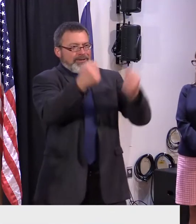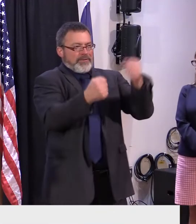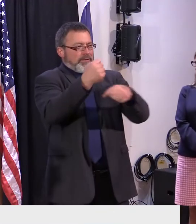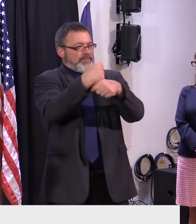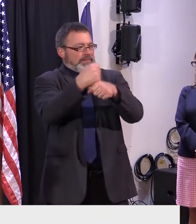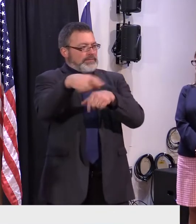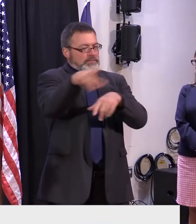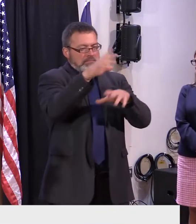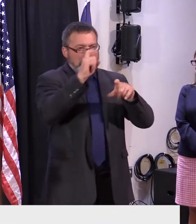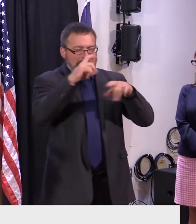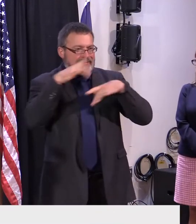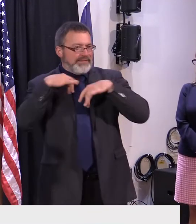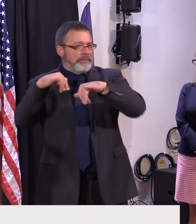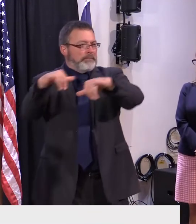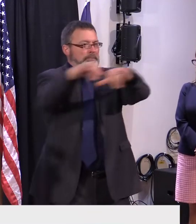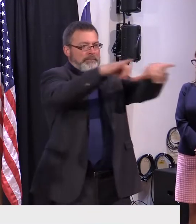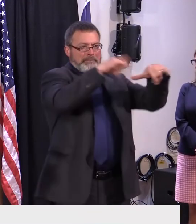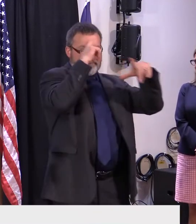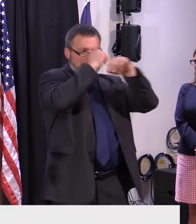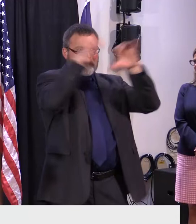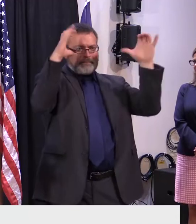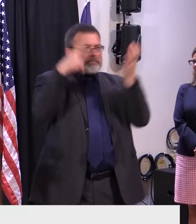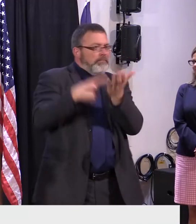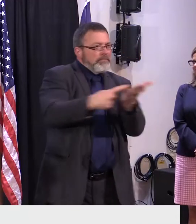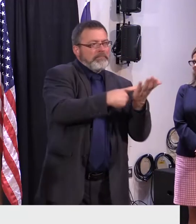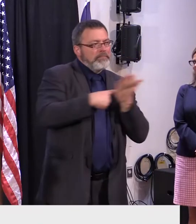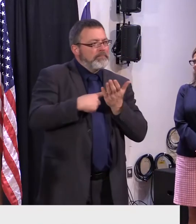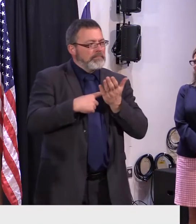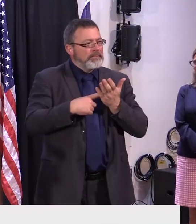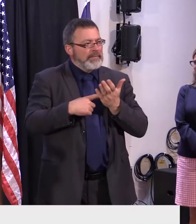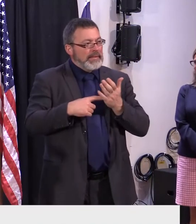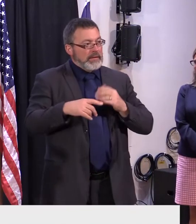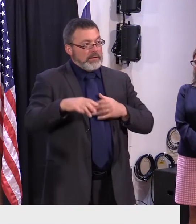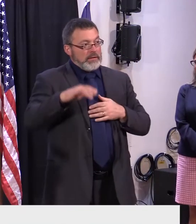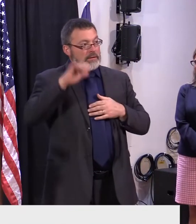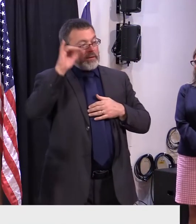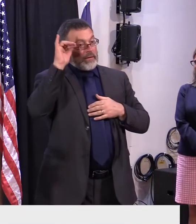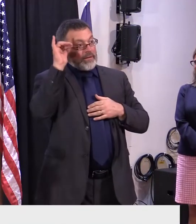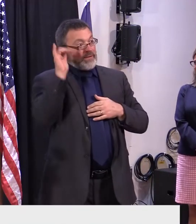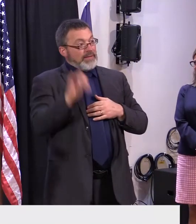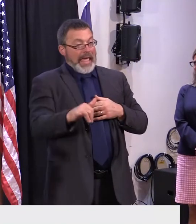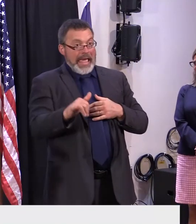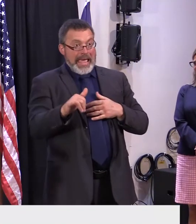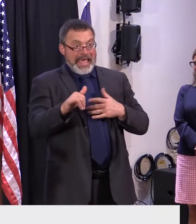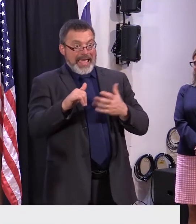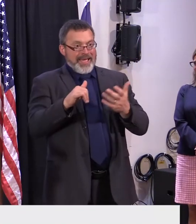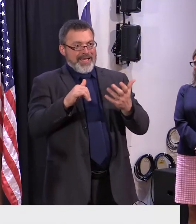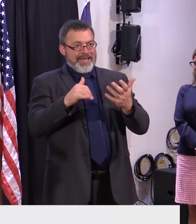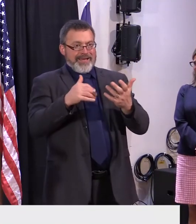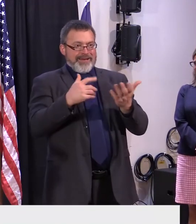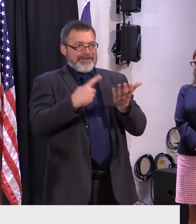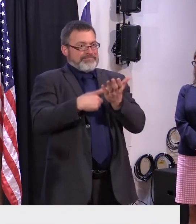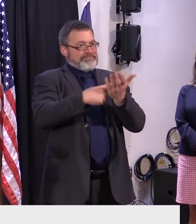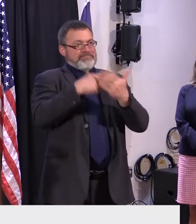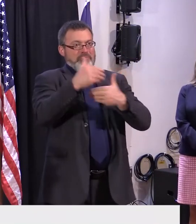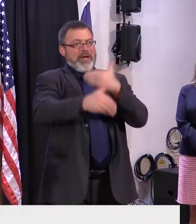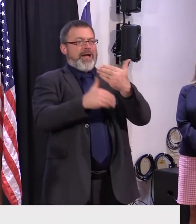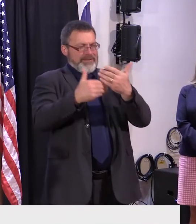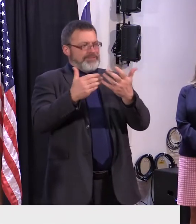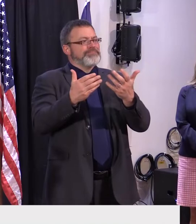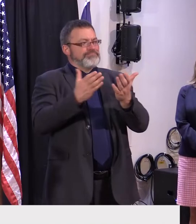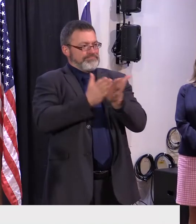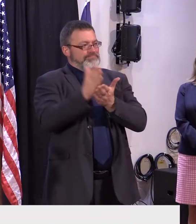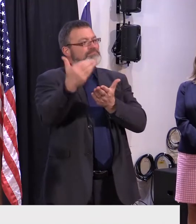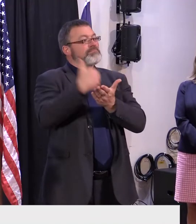and uh so we'll i know this process is open the rulemaking process is open at this point there'll be public comment